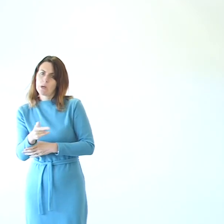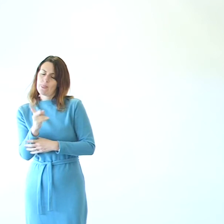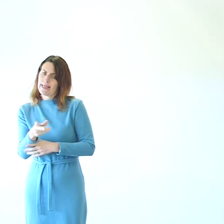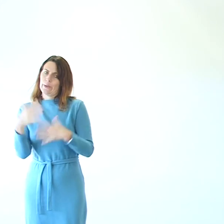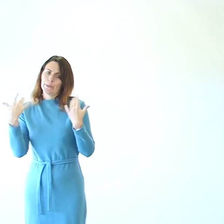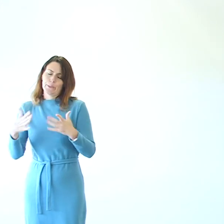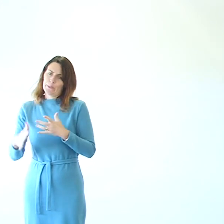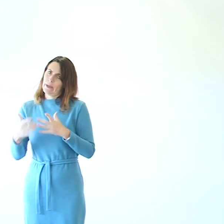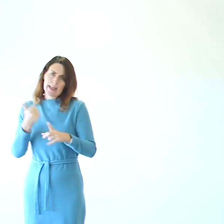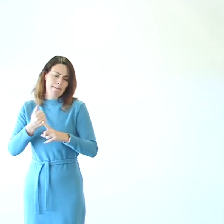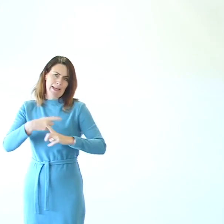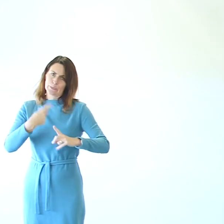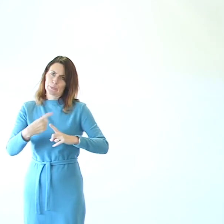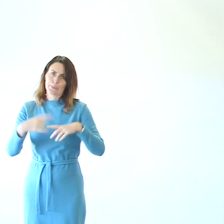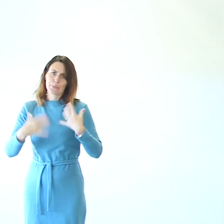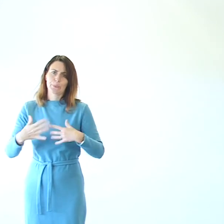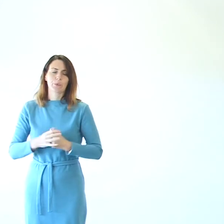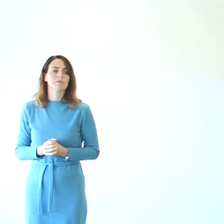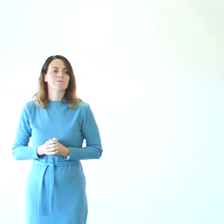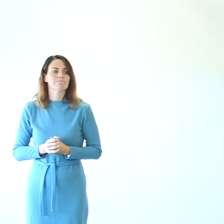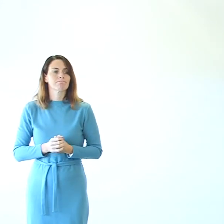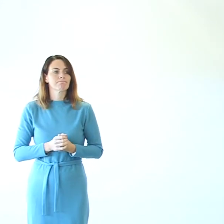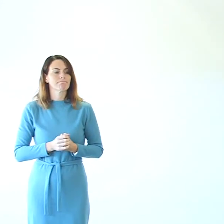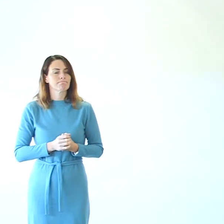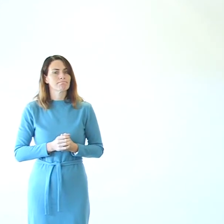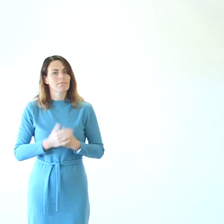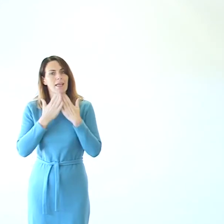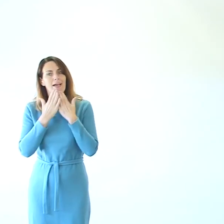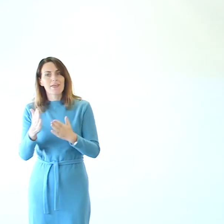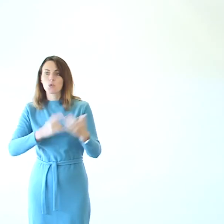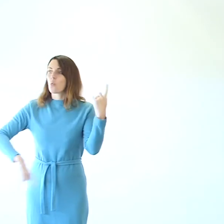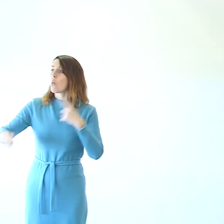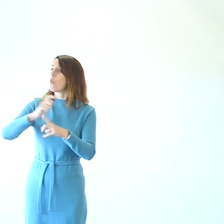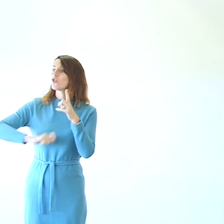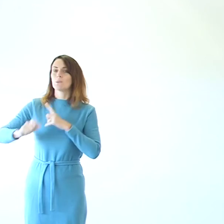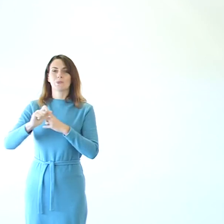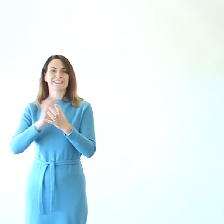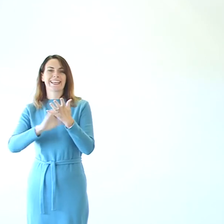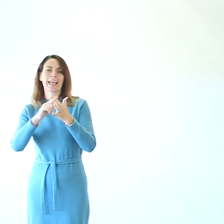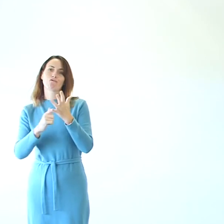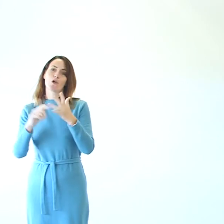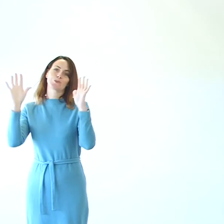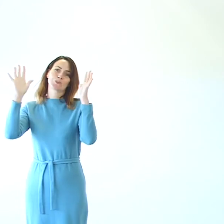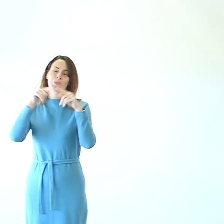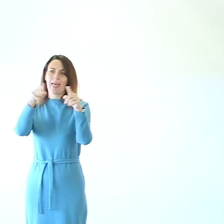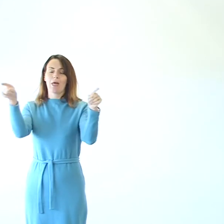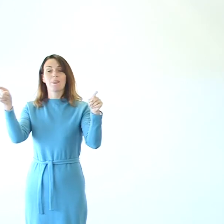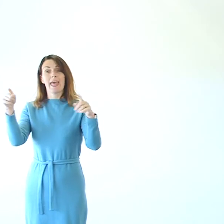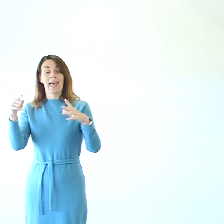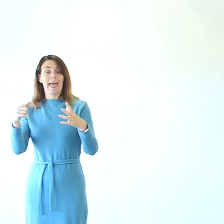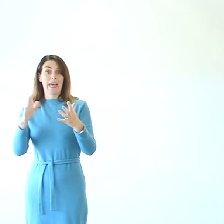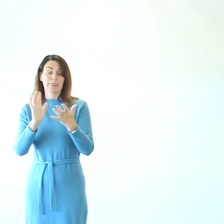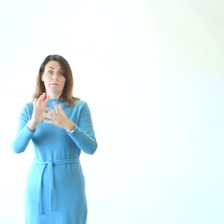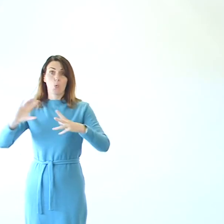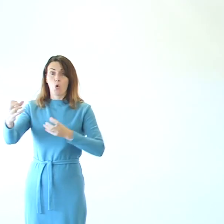make such a difference. But I want to end by thanking all the wonderful community heroes out there that have made such a